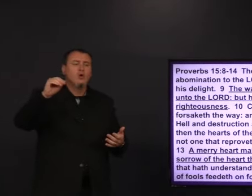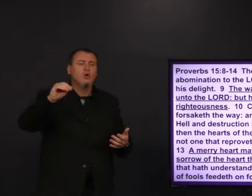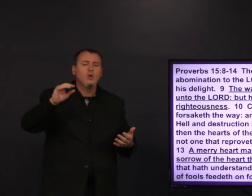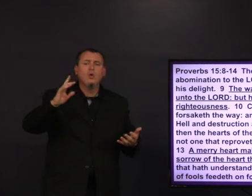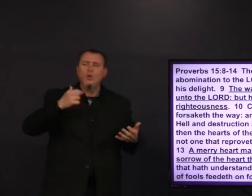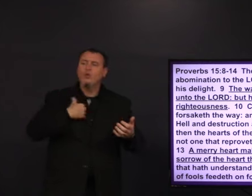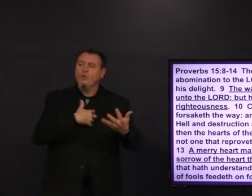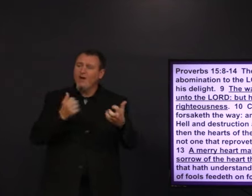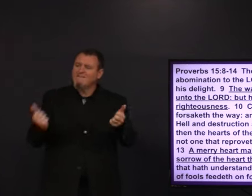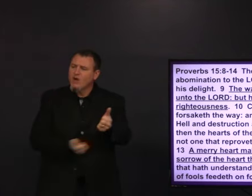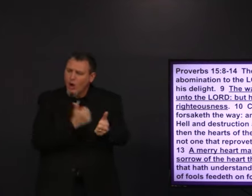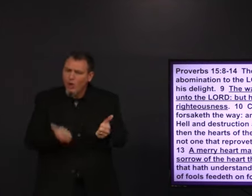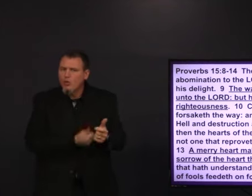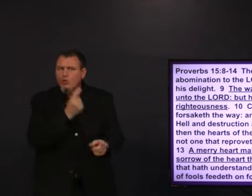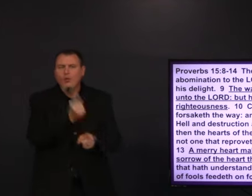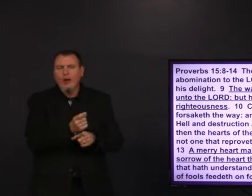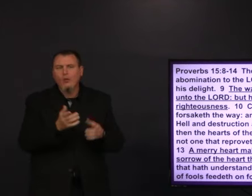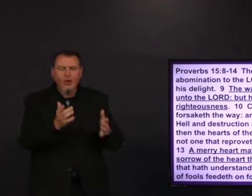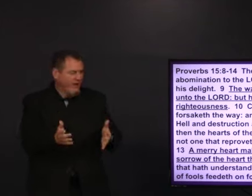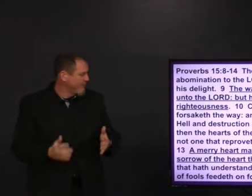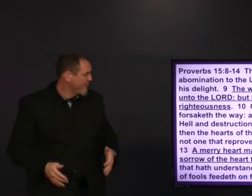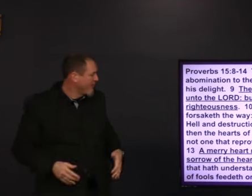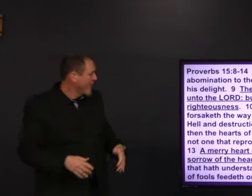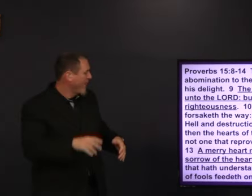So, we want to follow the right way.